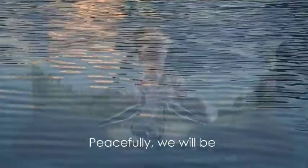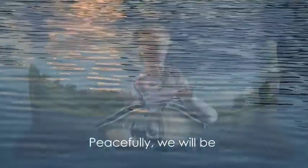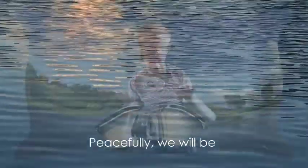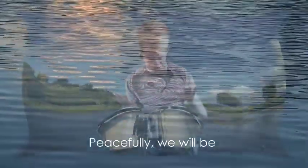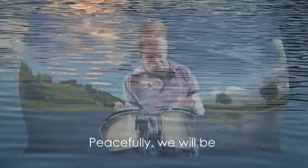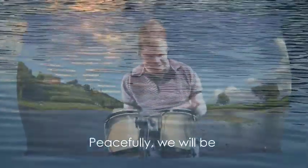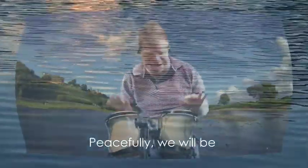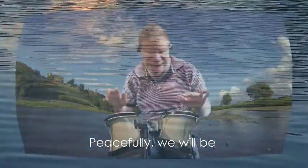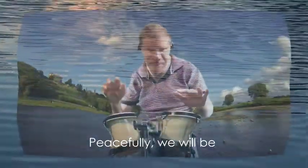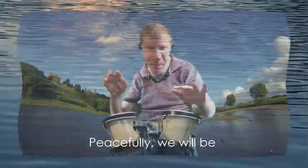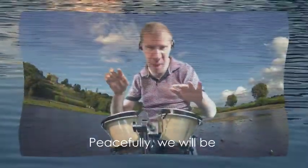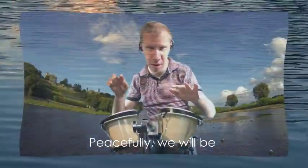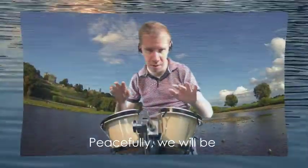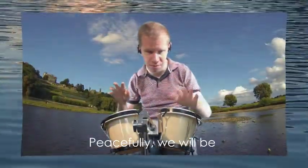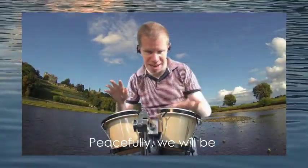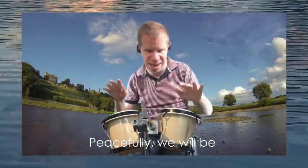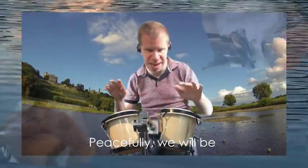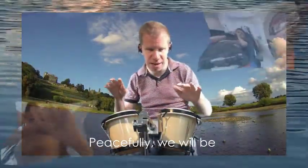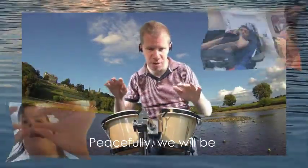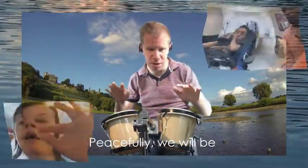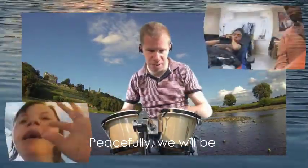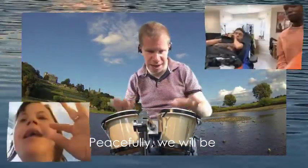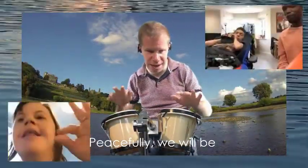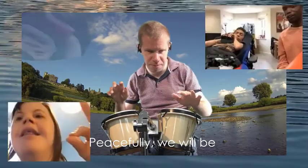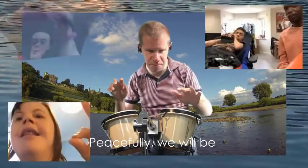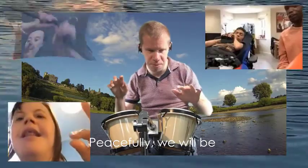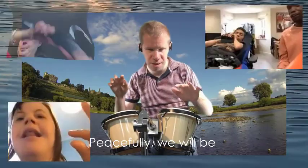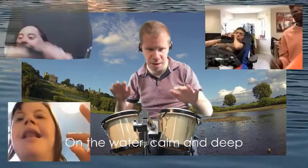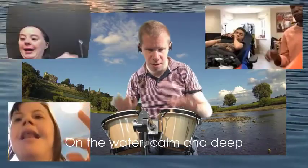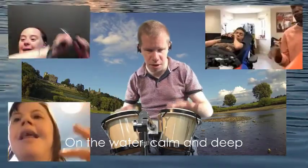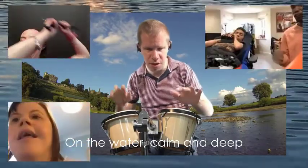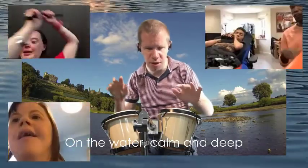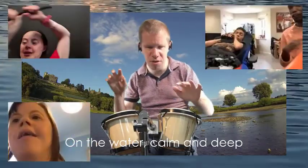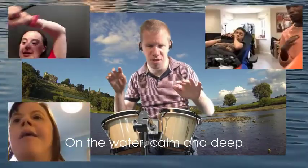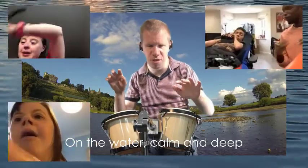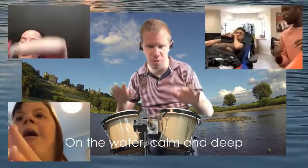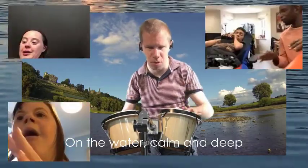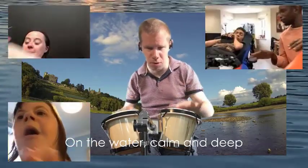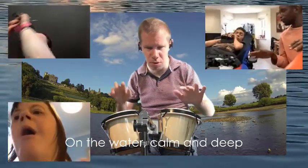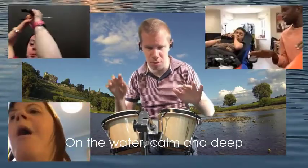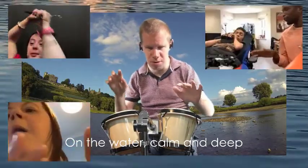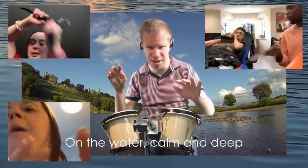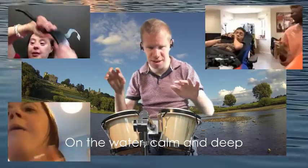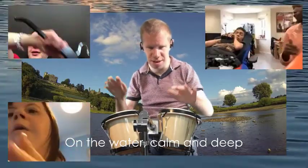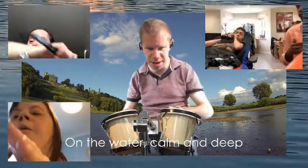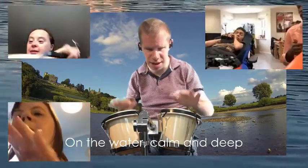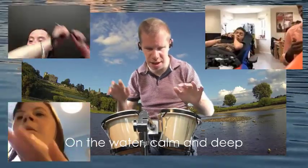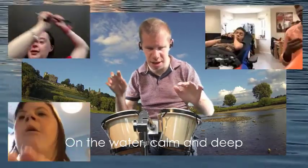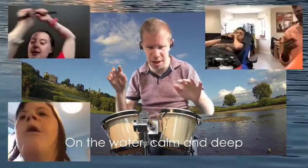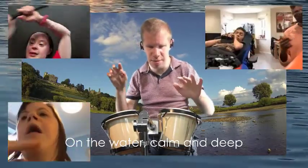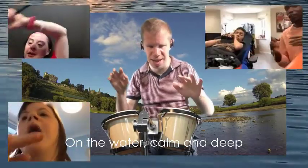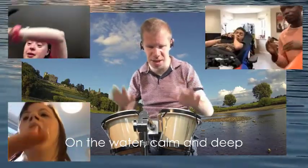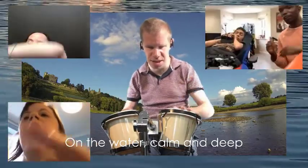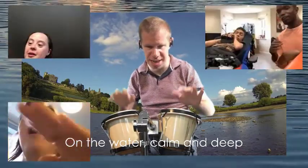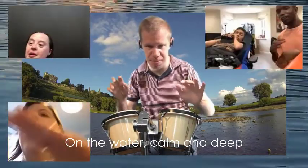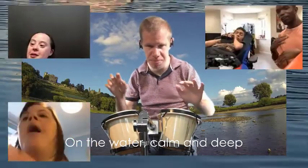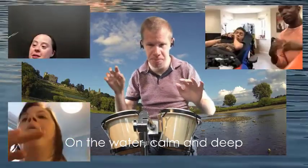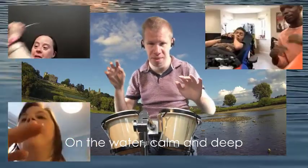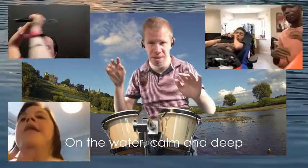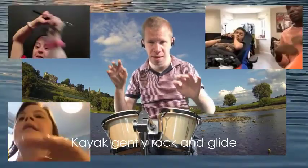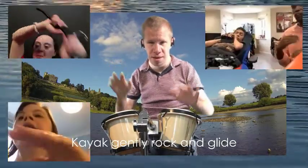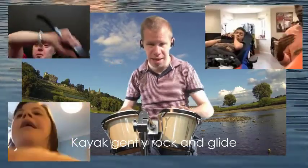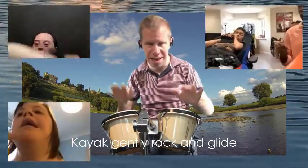Peacefully we will be on the wall, Sir Car and